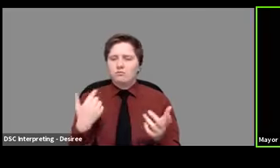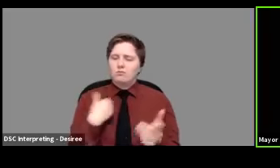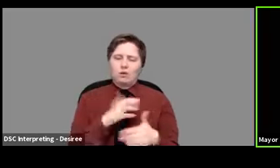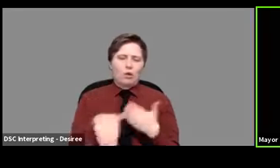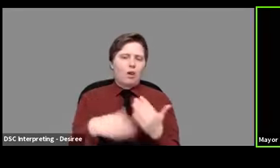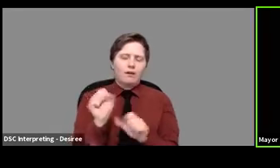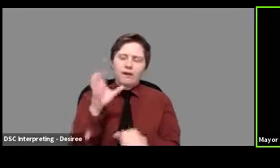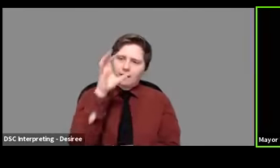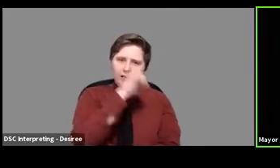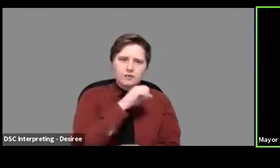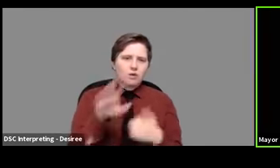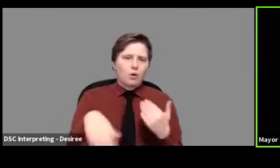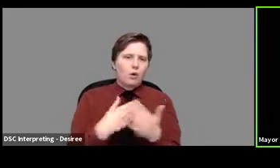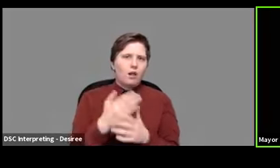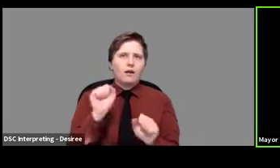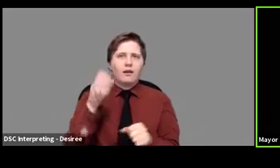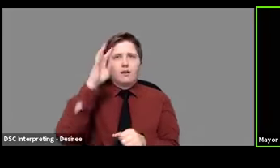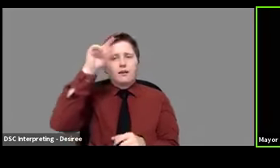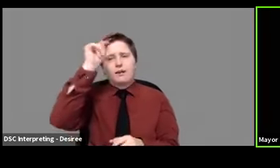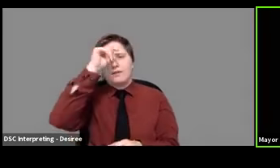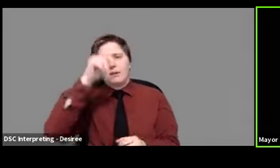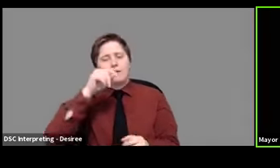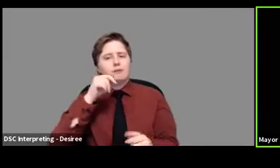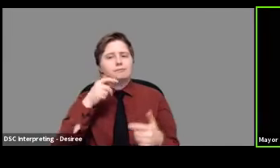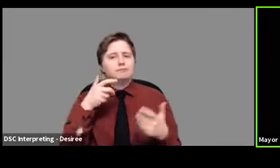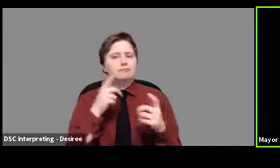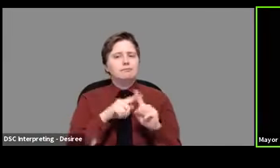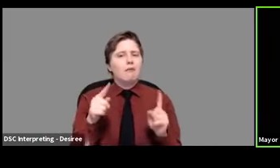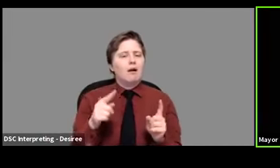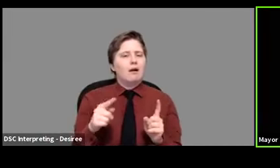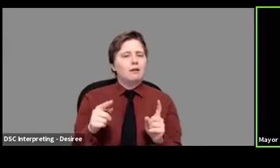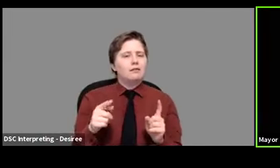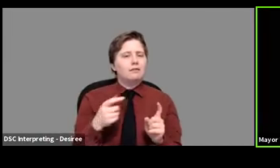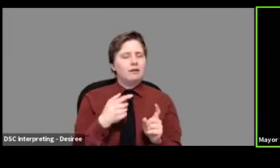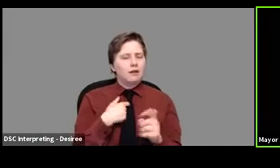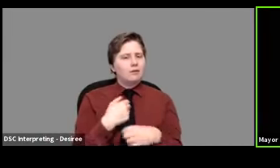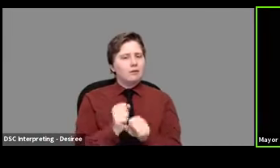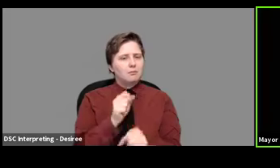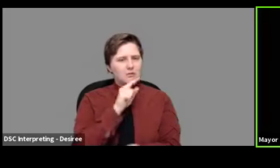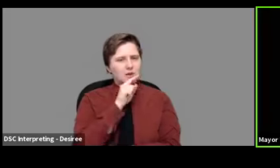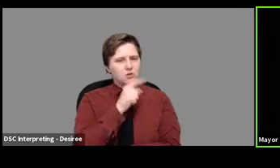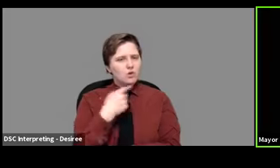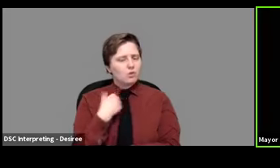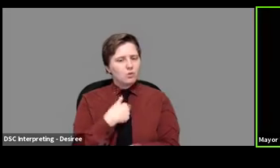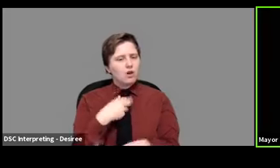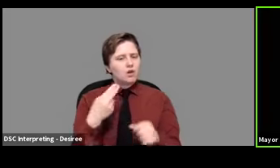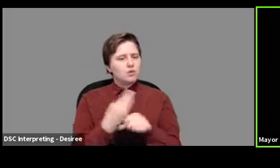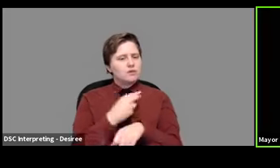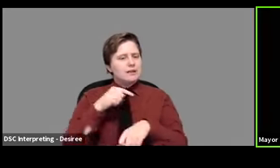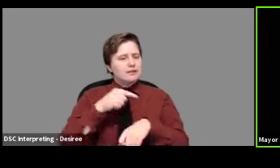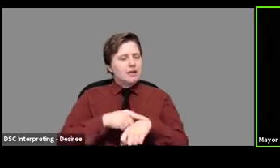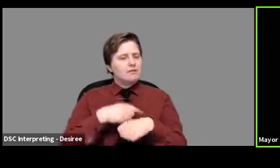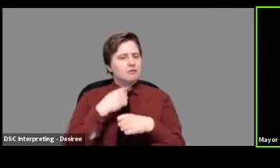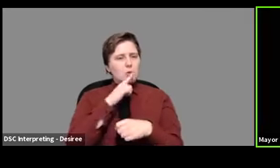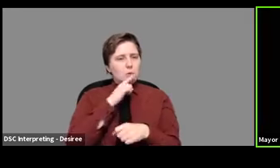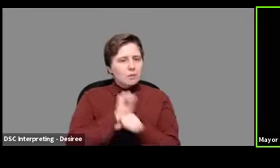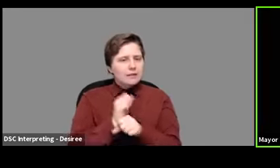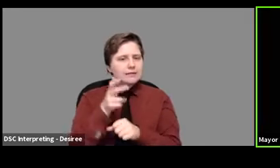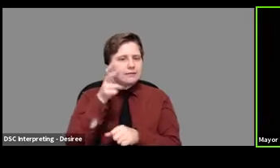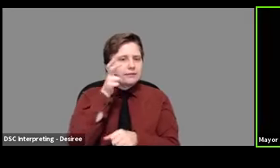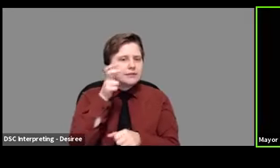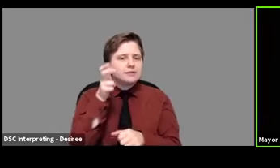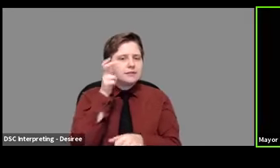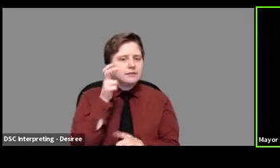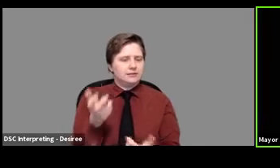guess, and we could all theorize. Um, but I, I, I want to make sure that we are taking the time to, to truly listen. So,